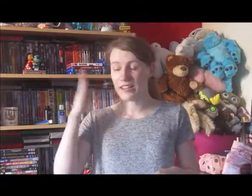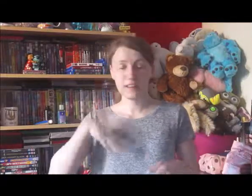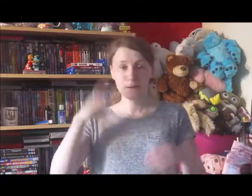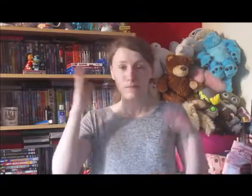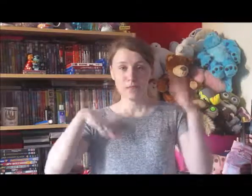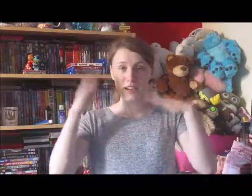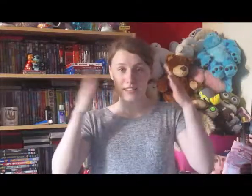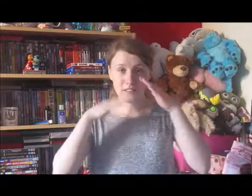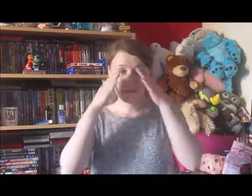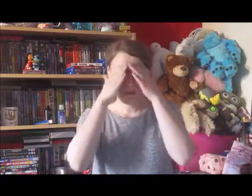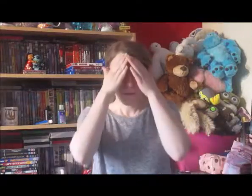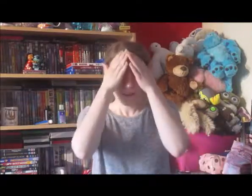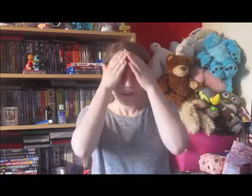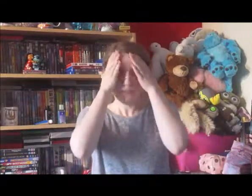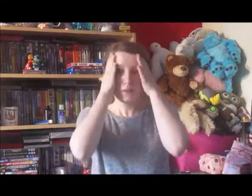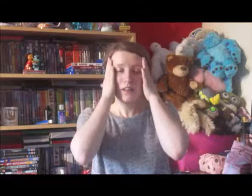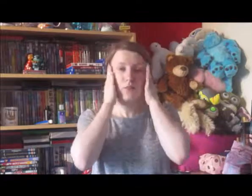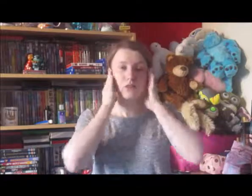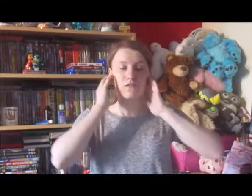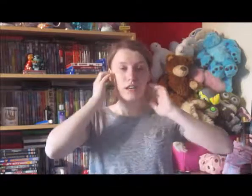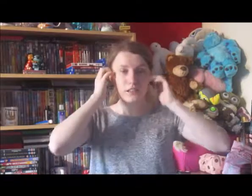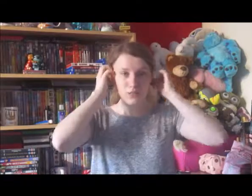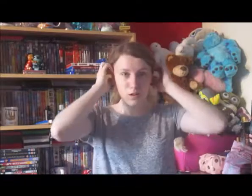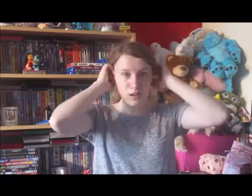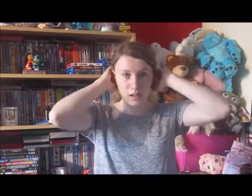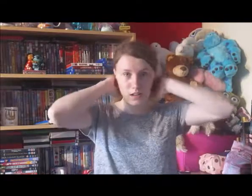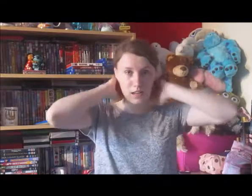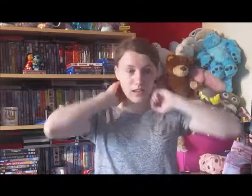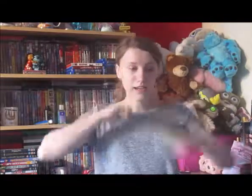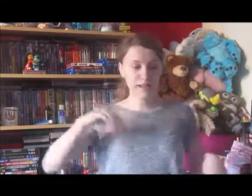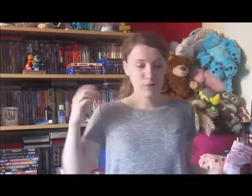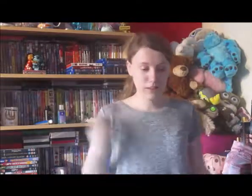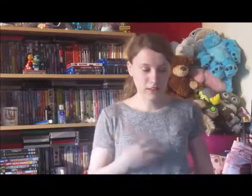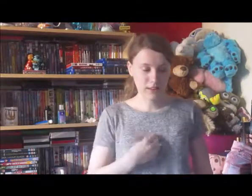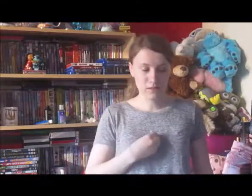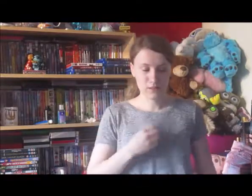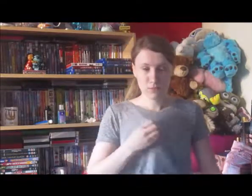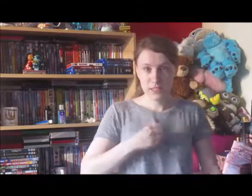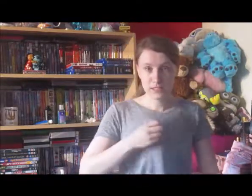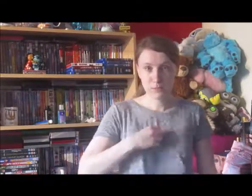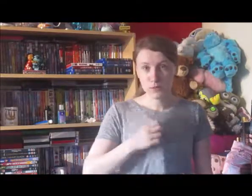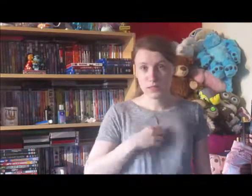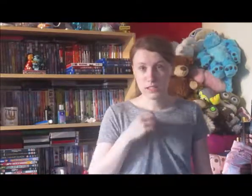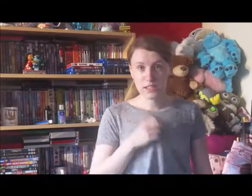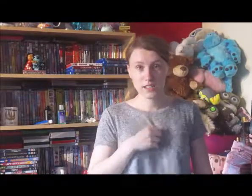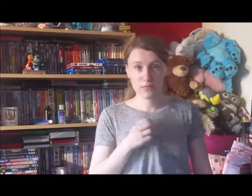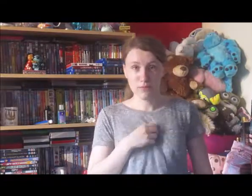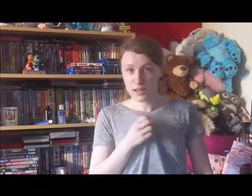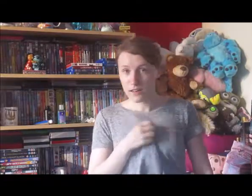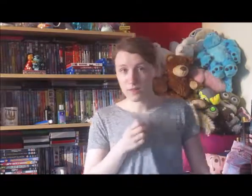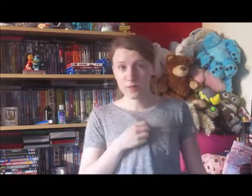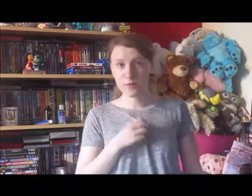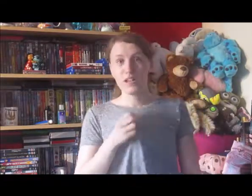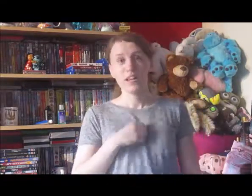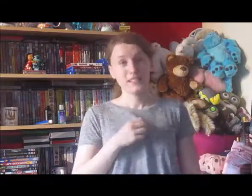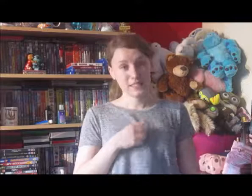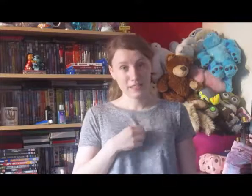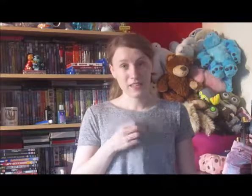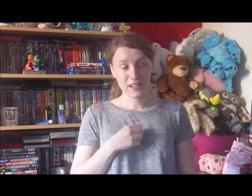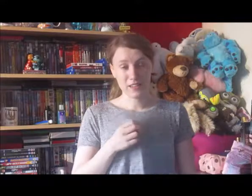I definitely recommend it to anybody that watched the first one, anybody that loves space movies or Marvel, definitely go